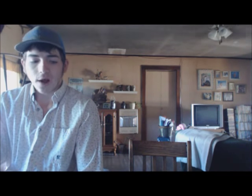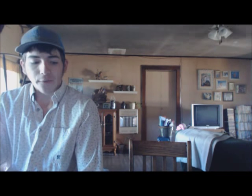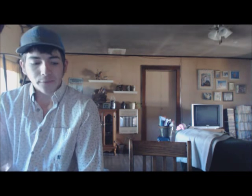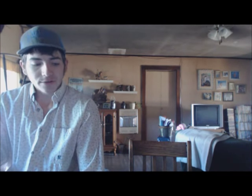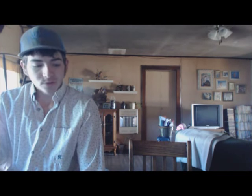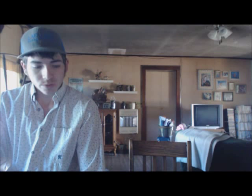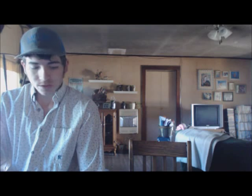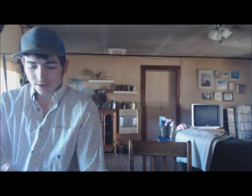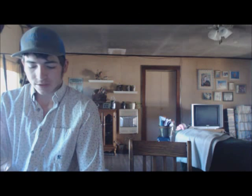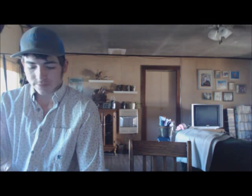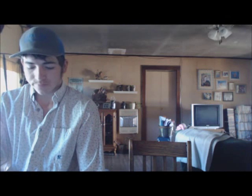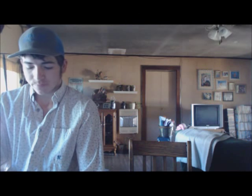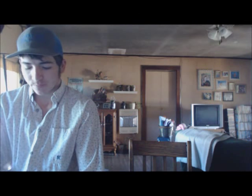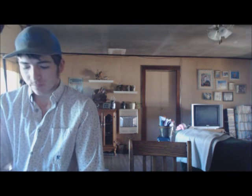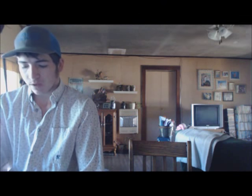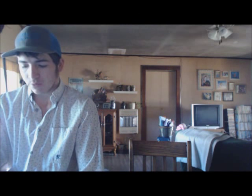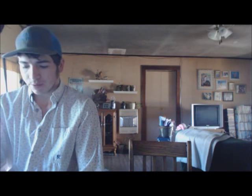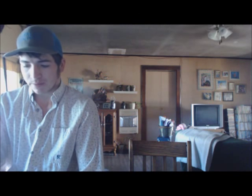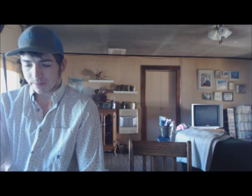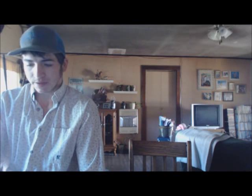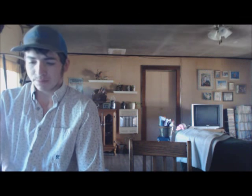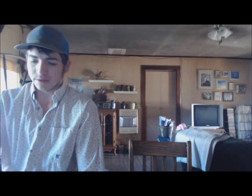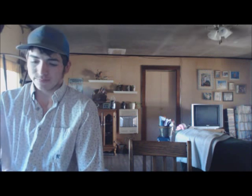So, we took, and we put him in the man pen.